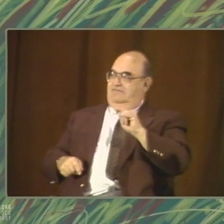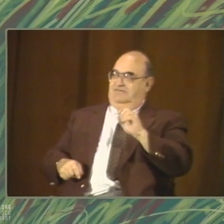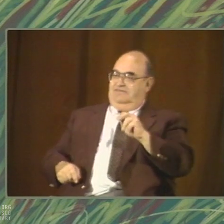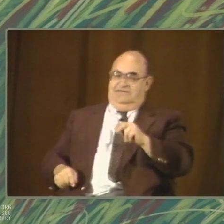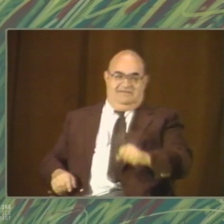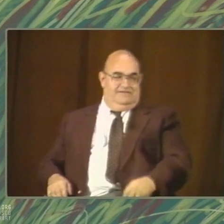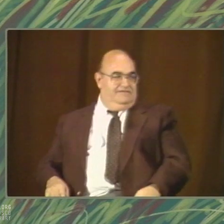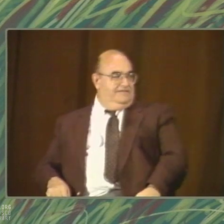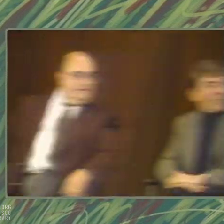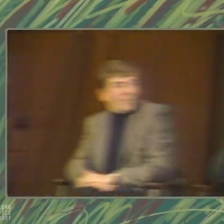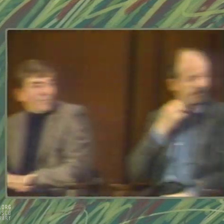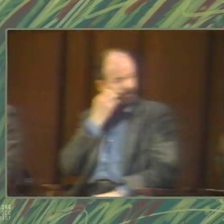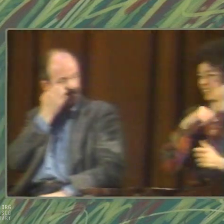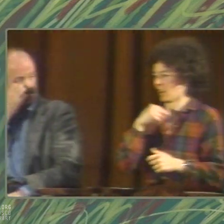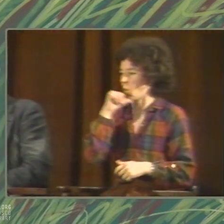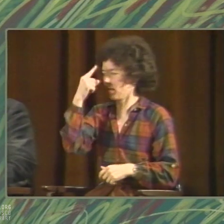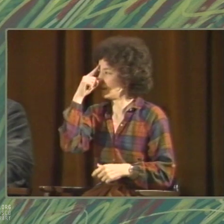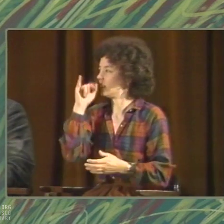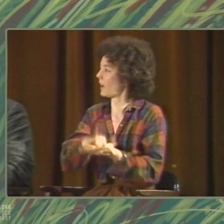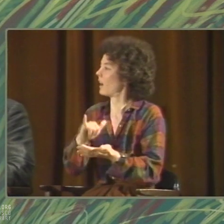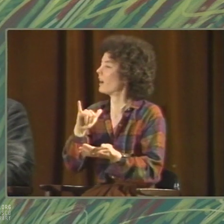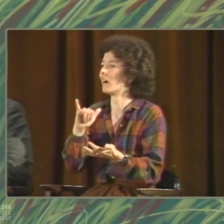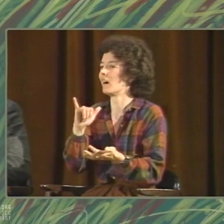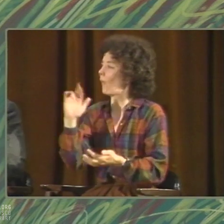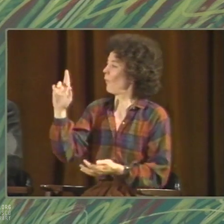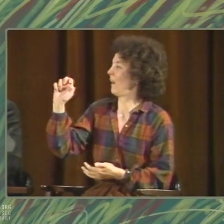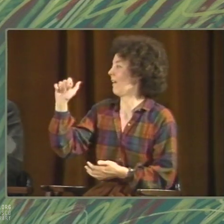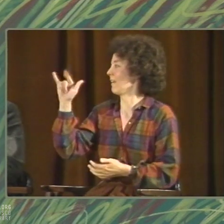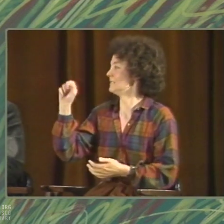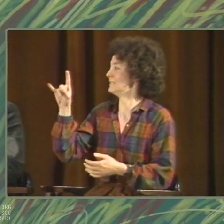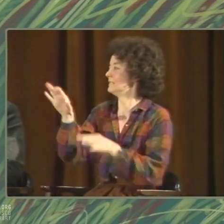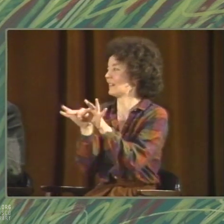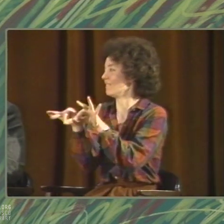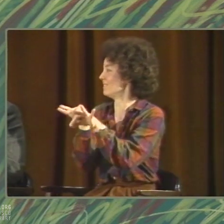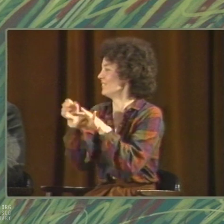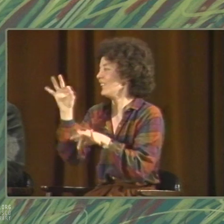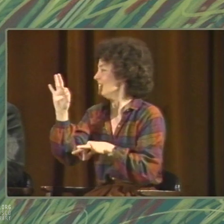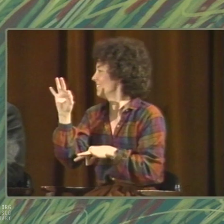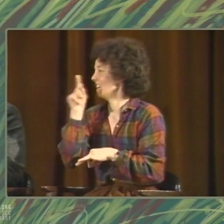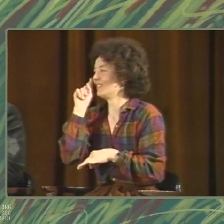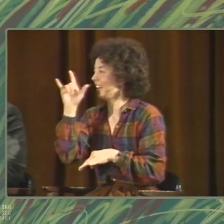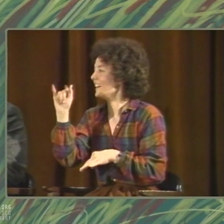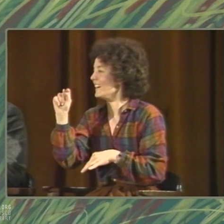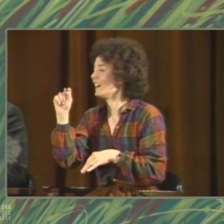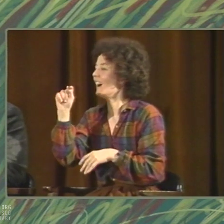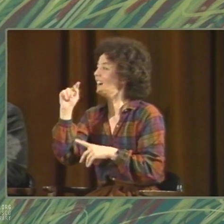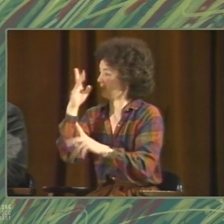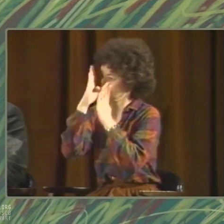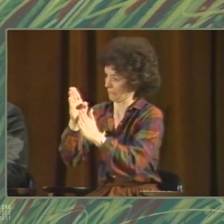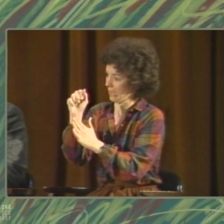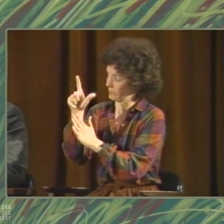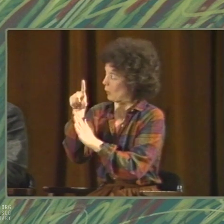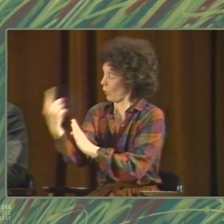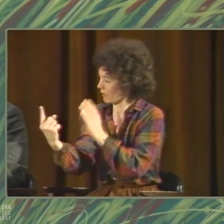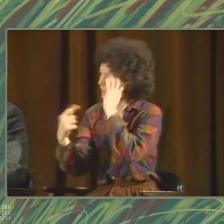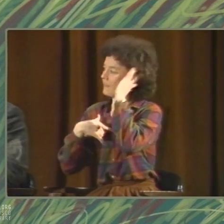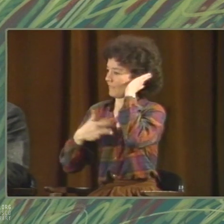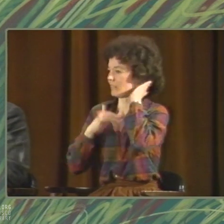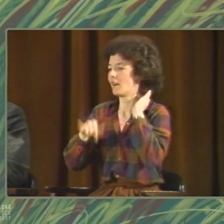definition. Well, I don't think deaf literature needs to be limited to ASL. I don't think that's realistic.